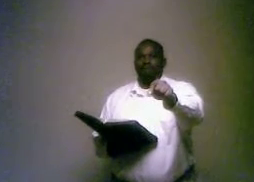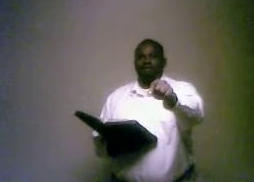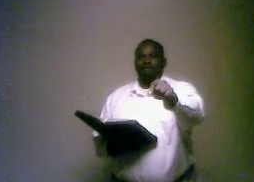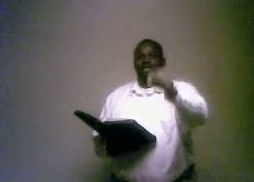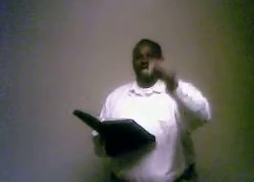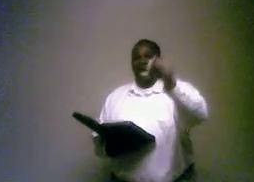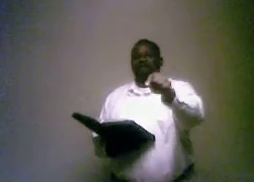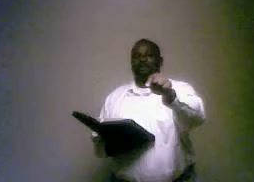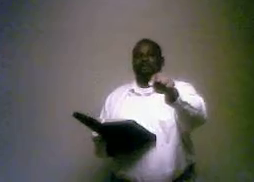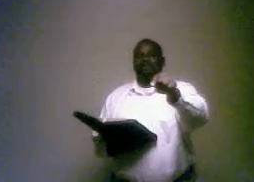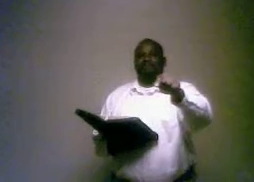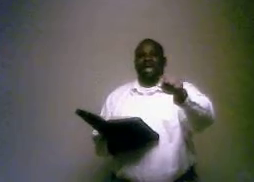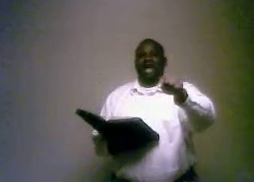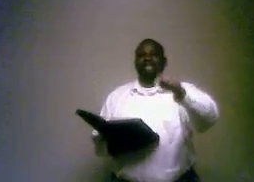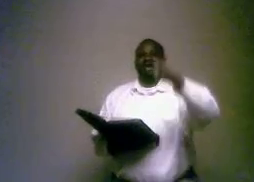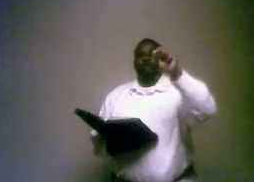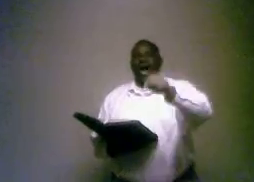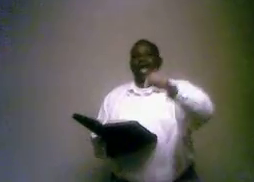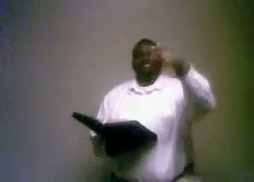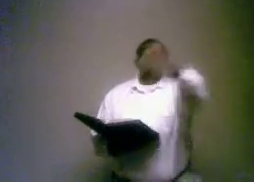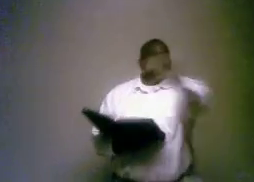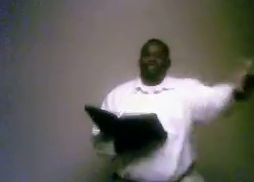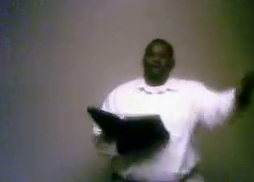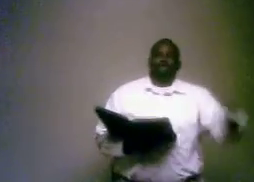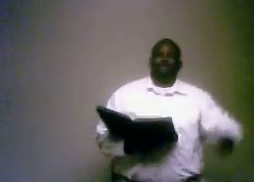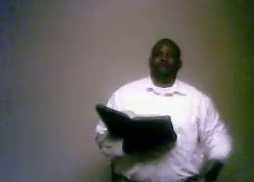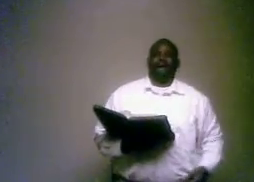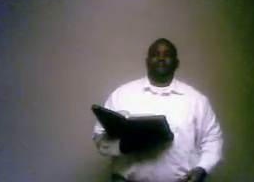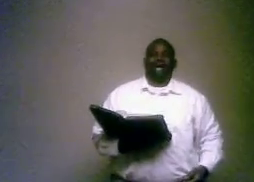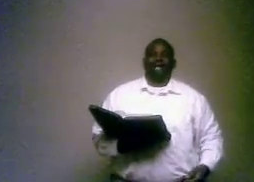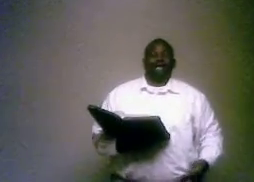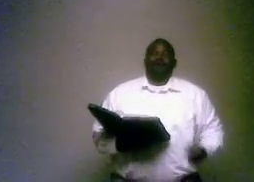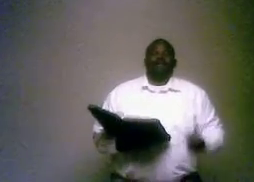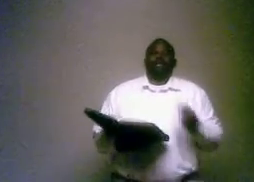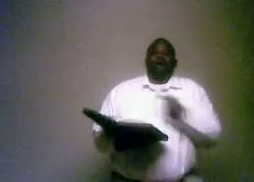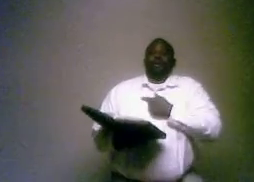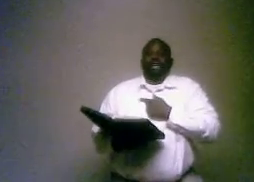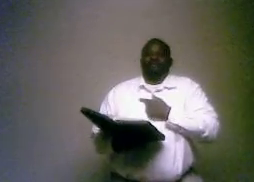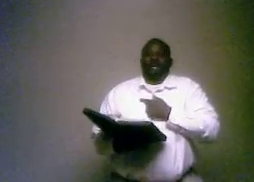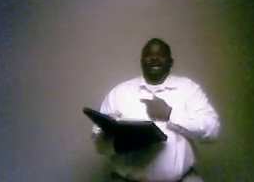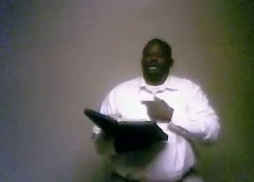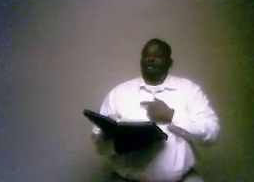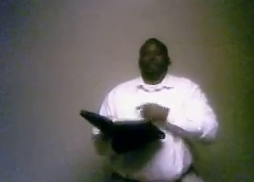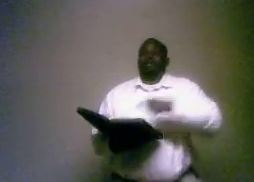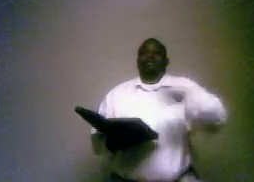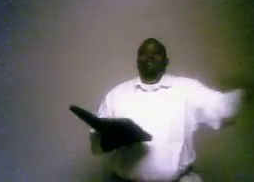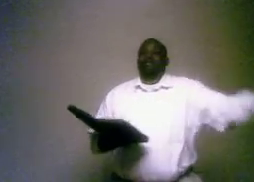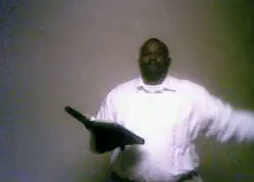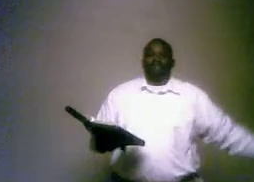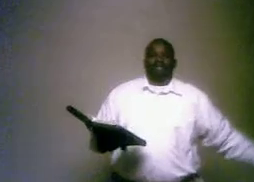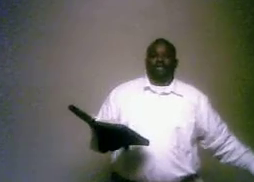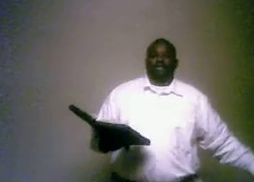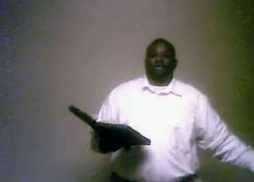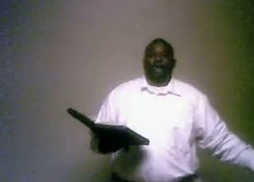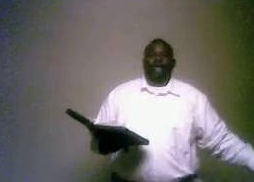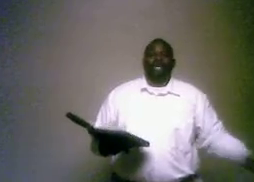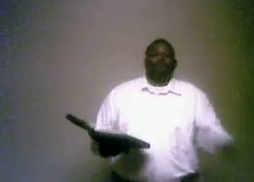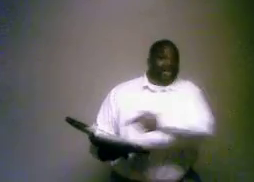You have to be baptized. What? Jesus told you to be baptized. Look, don't believe me. Don't believe any of the brothers in the church of Christ. Believe